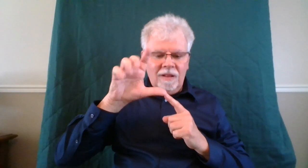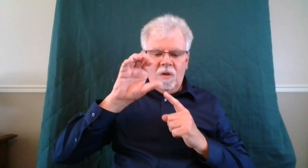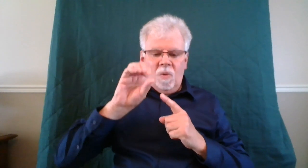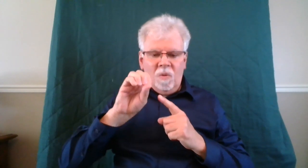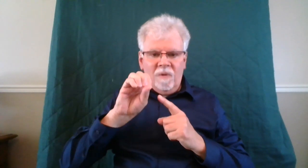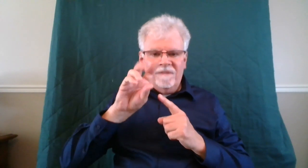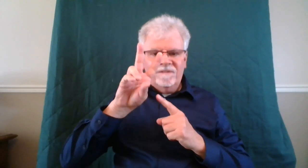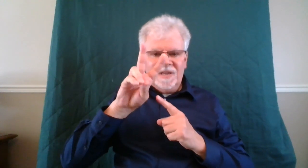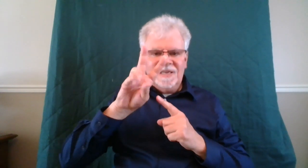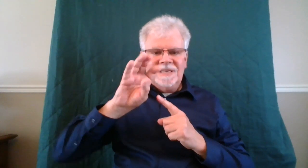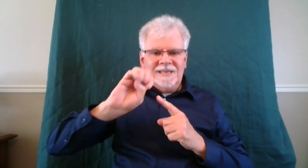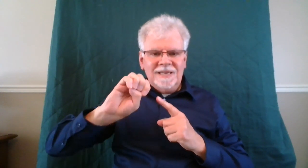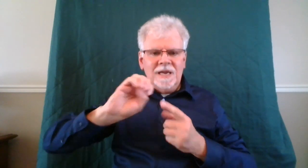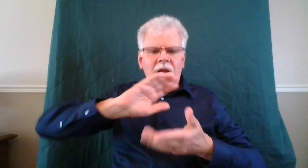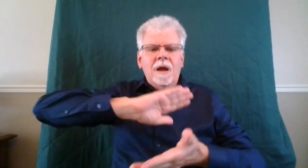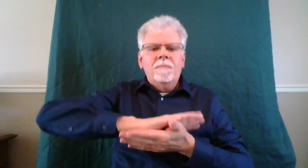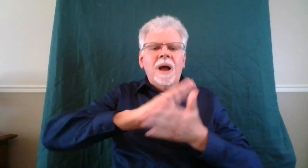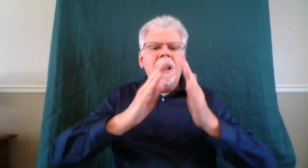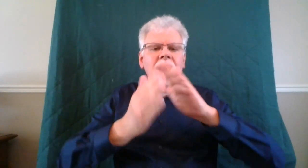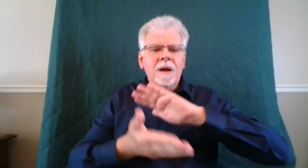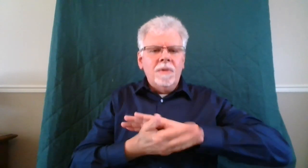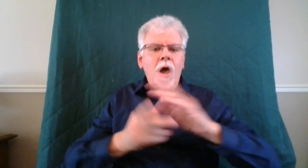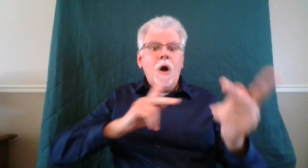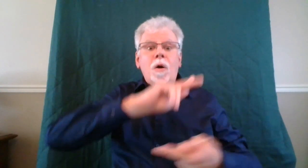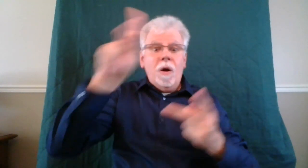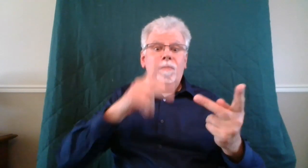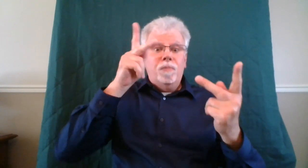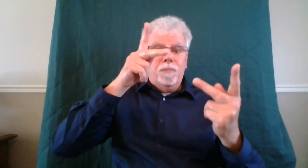in us.